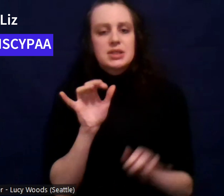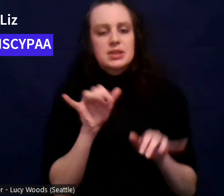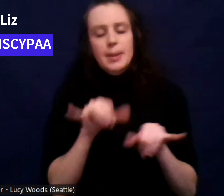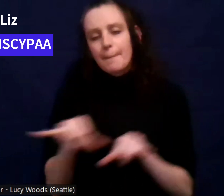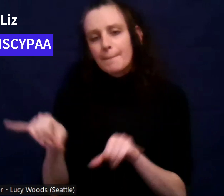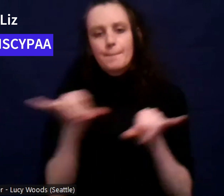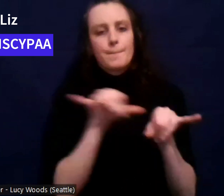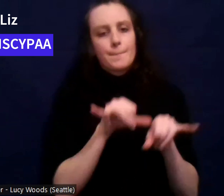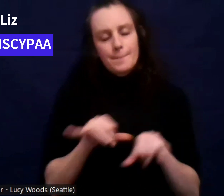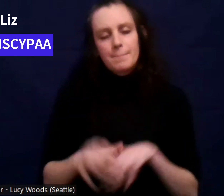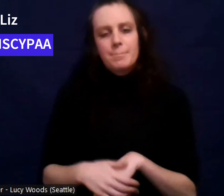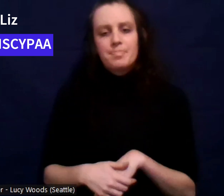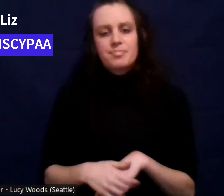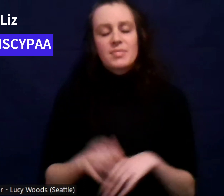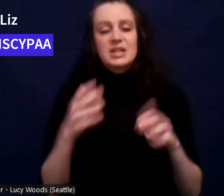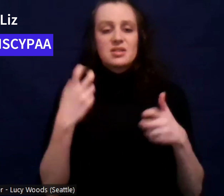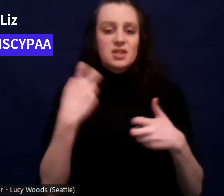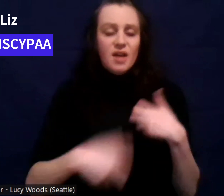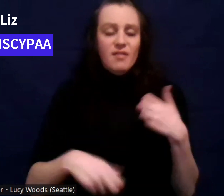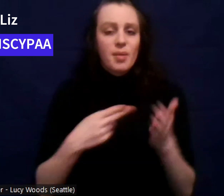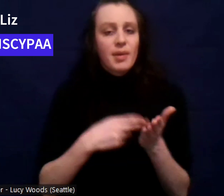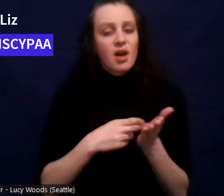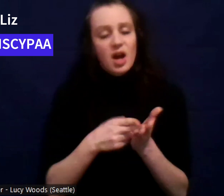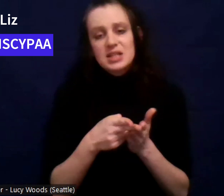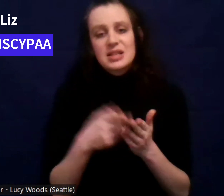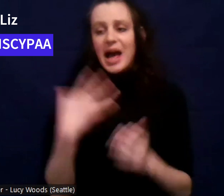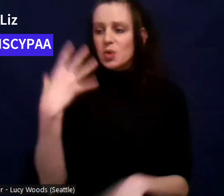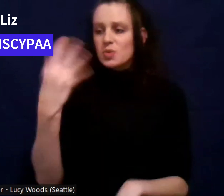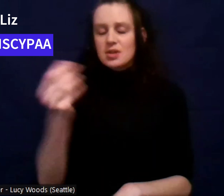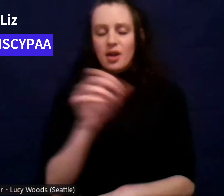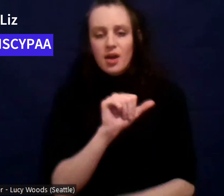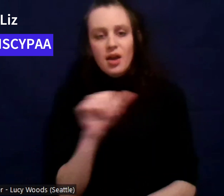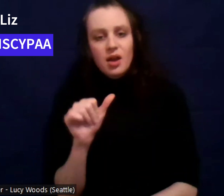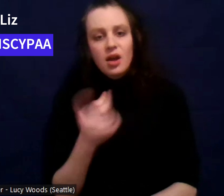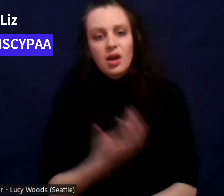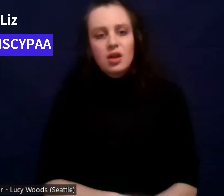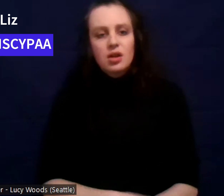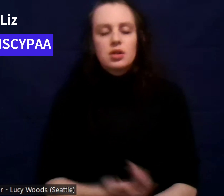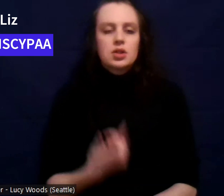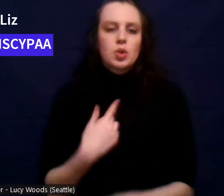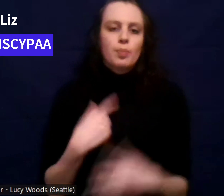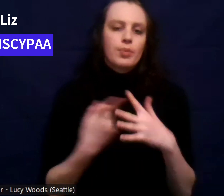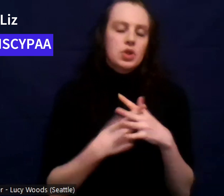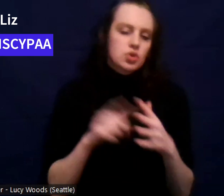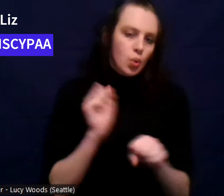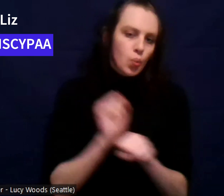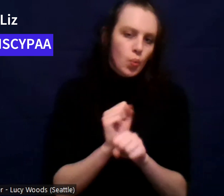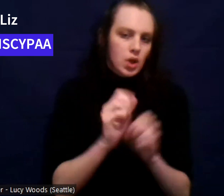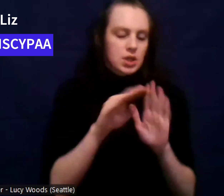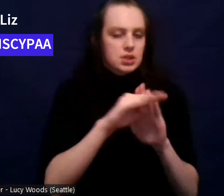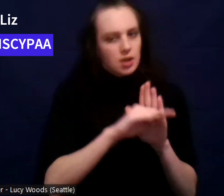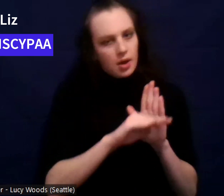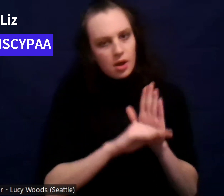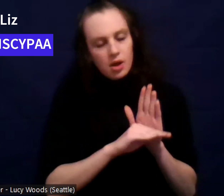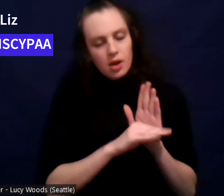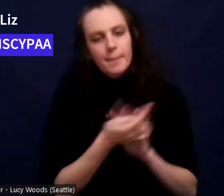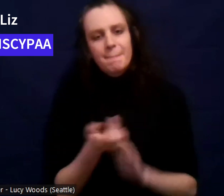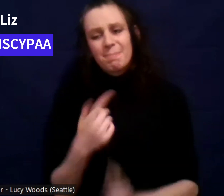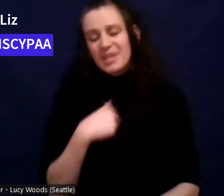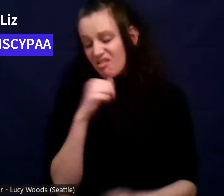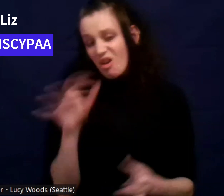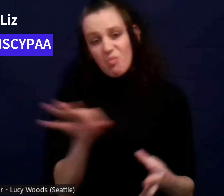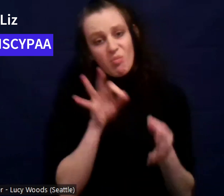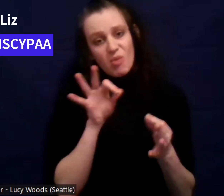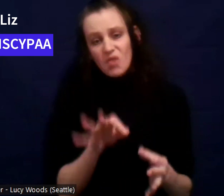those things anywhere else. Um, so I started working the steps. Um, I wasn't perfect. I got